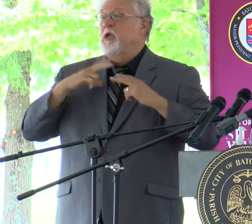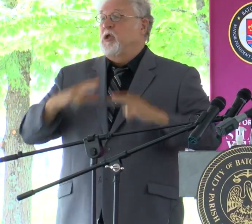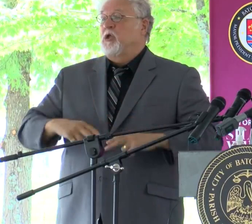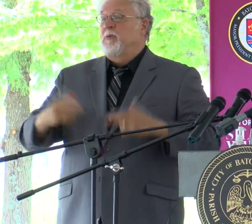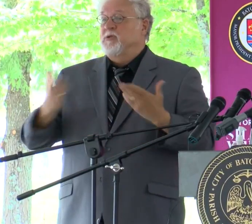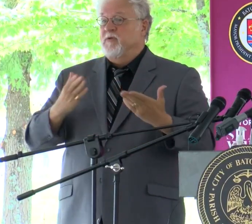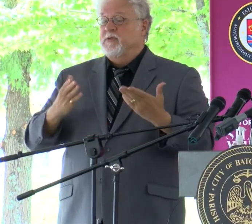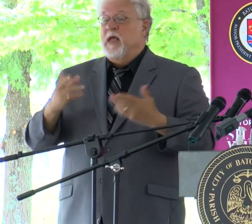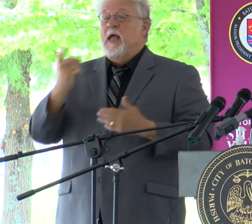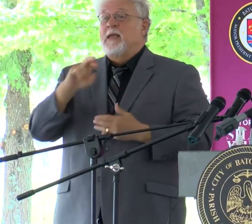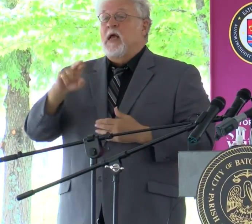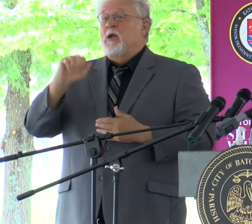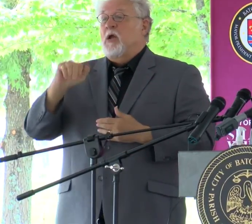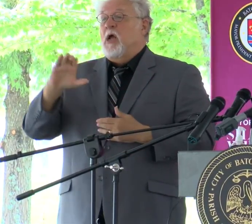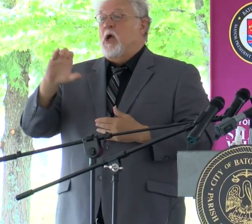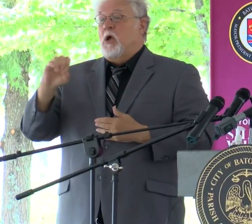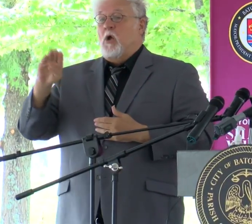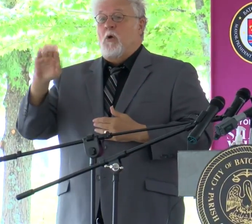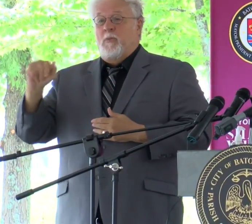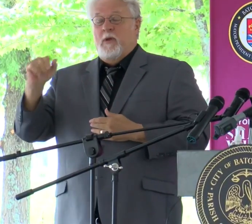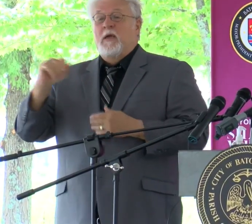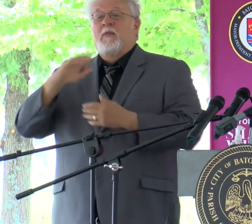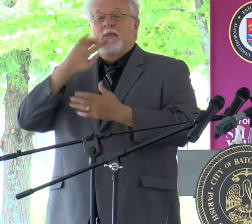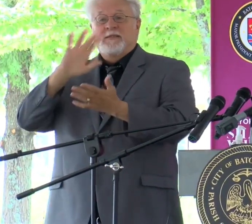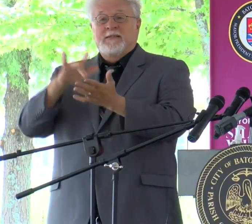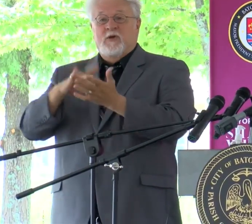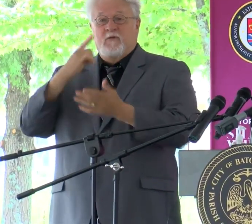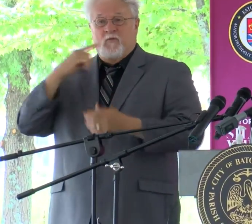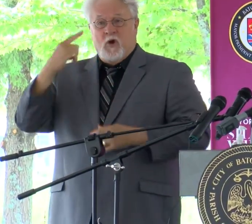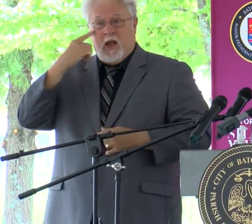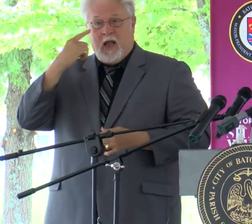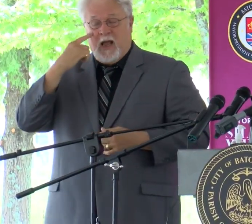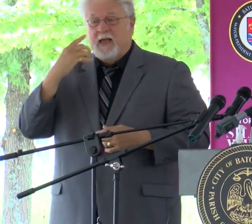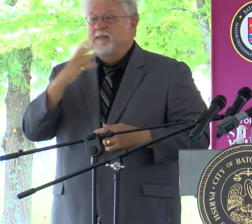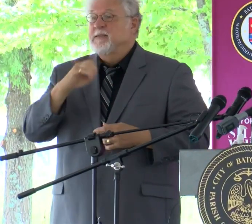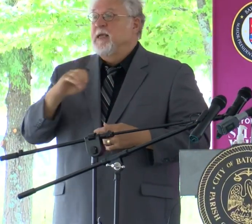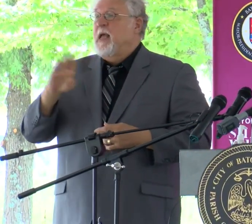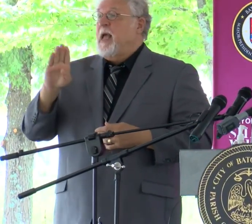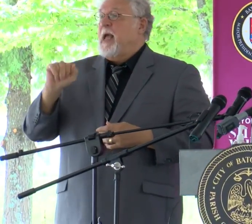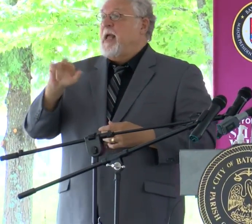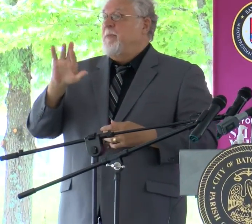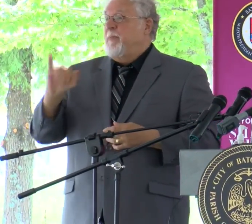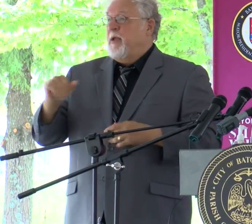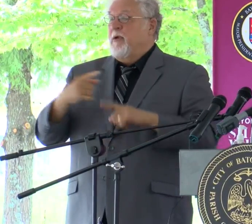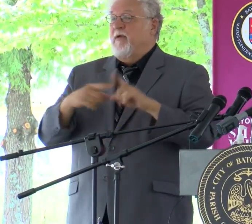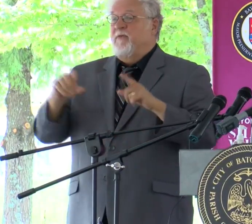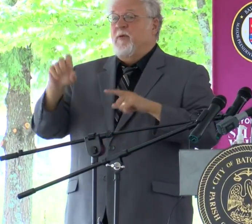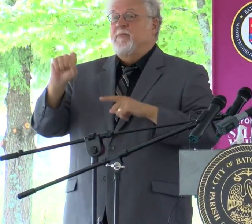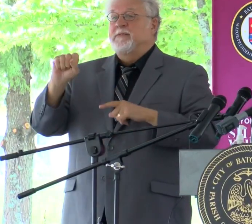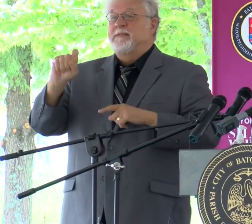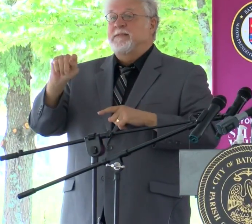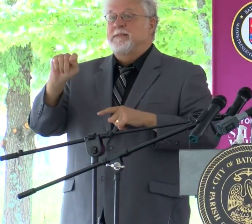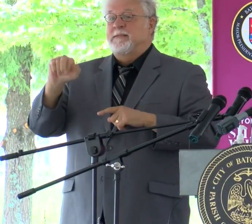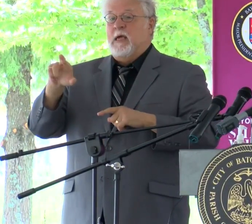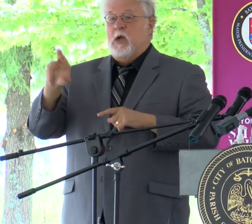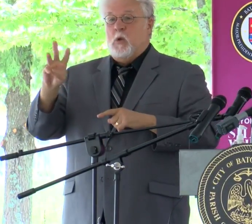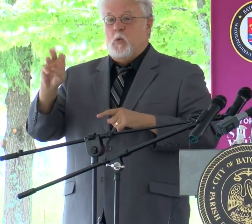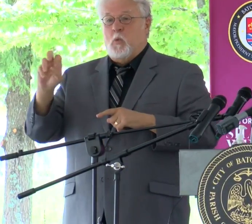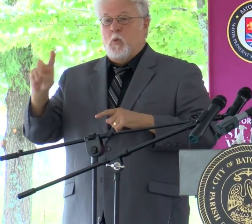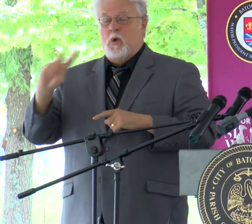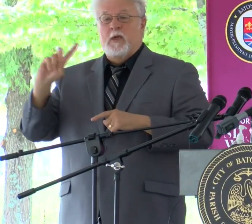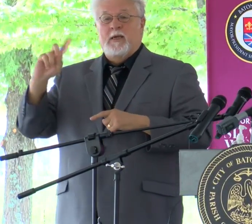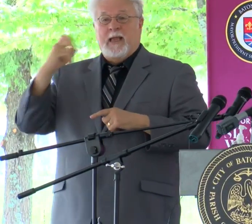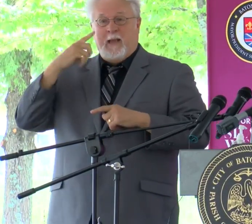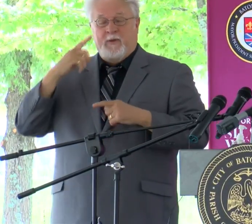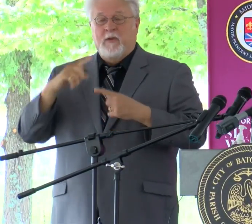Akoba and the Louisiana Center for Eyes, Barry Sternlitt of Starwood Capital, Ryan